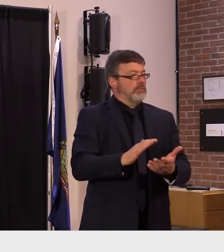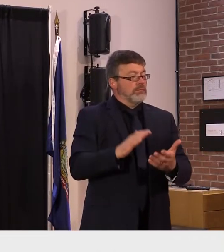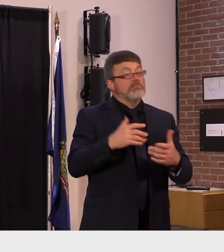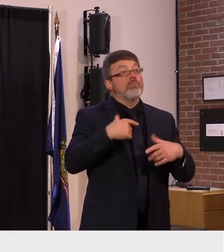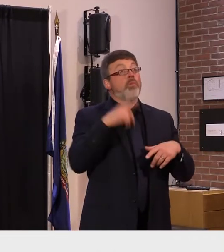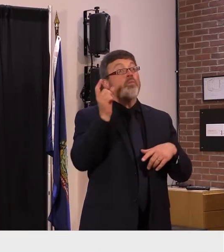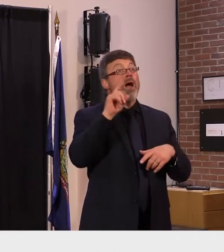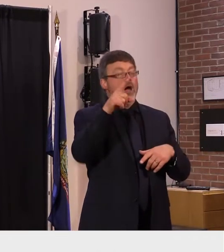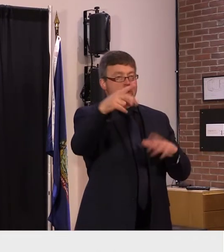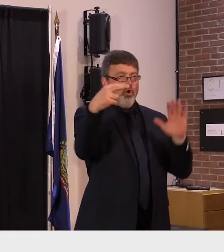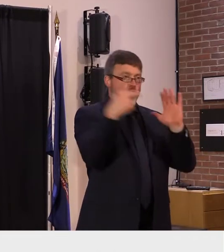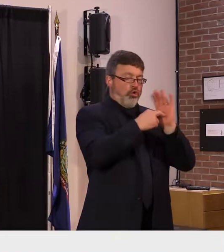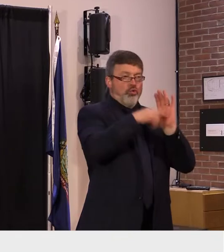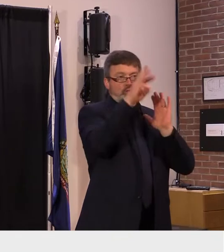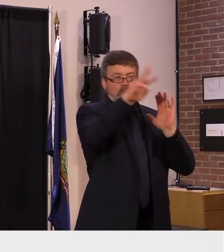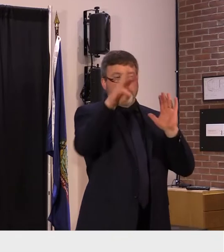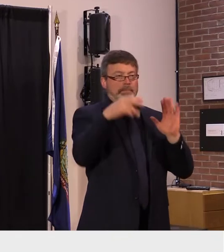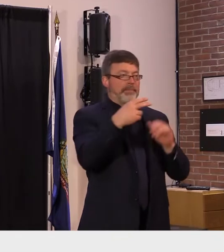vaccine